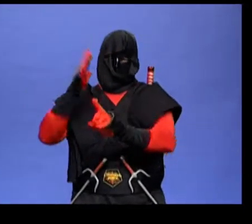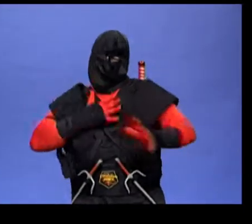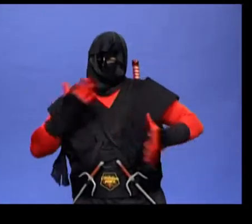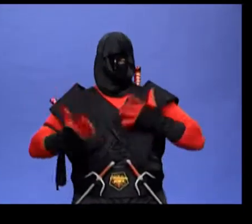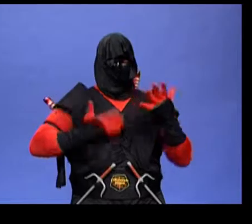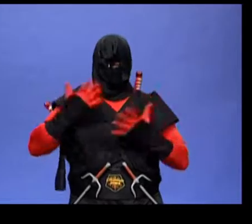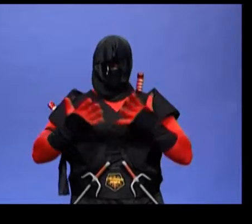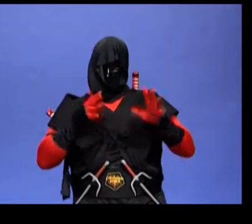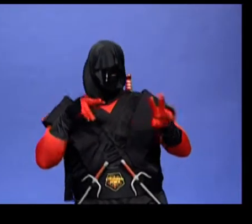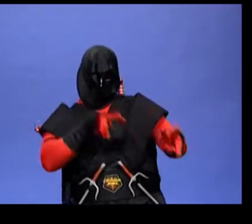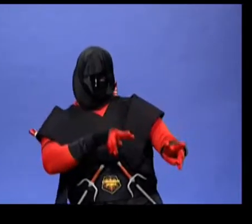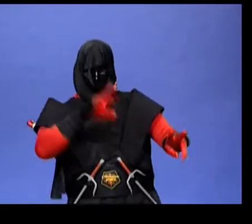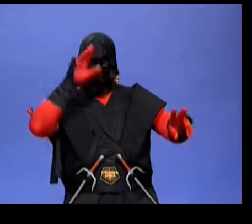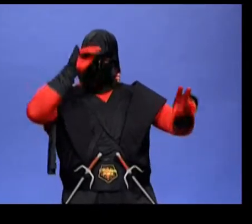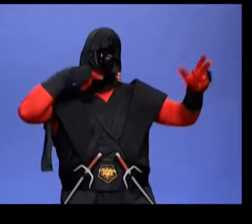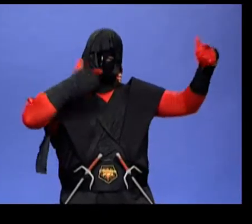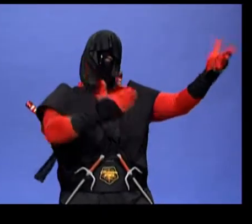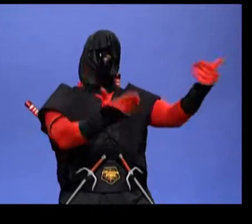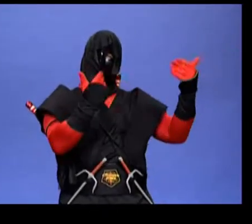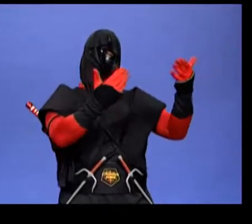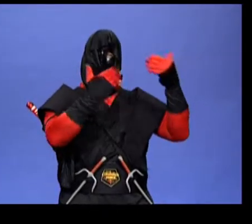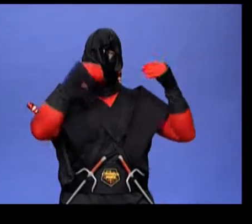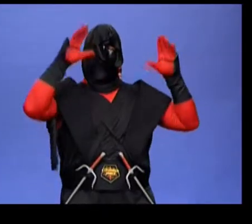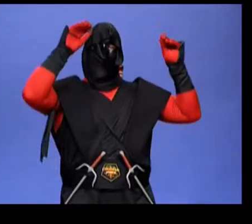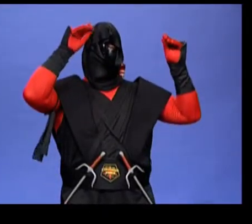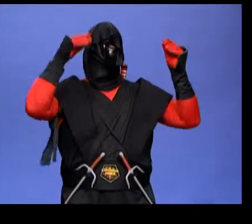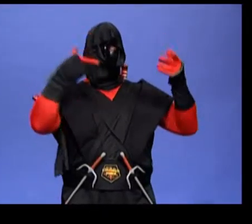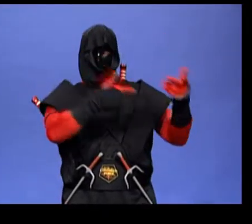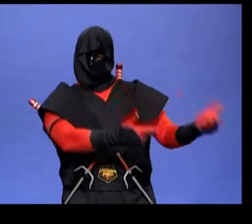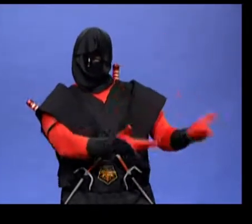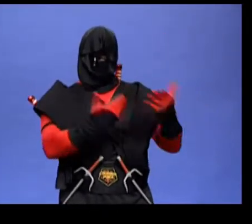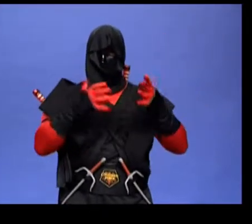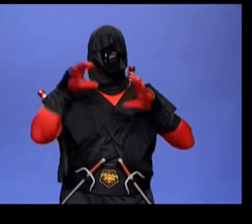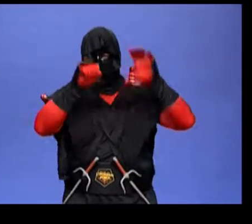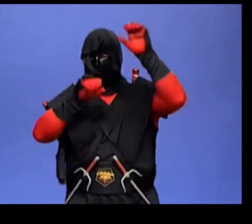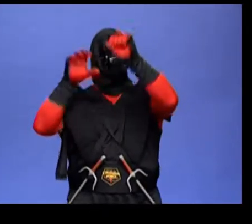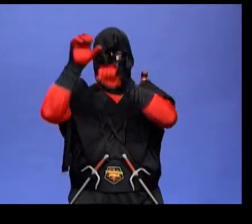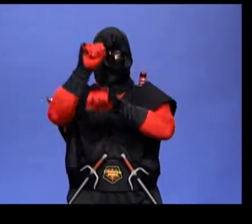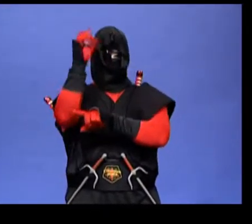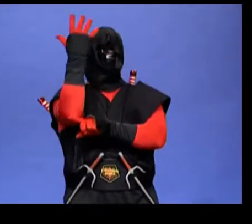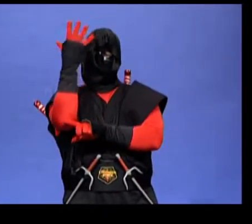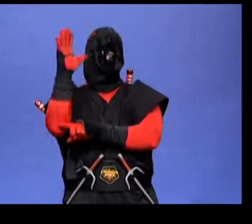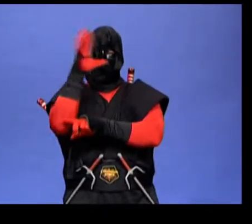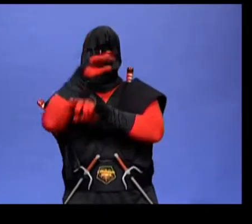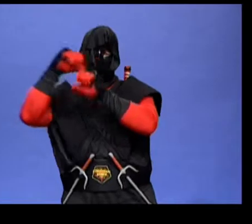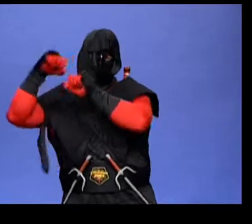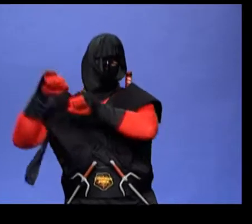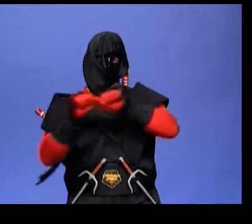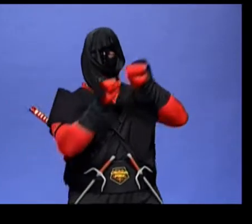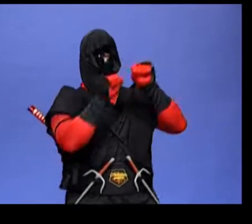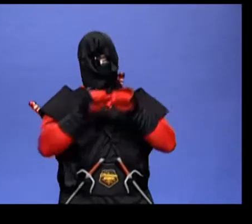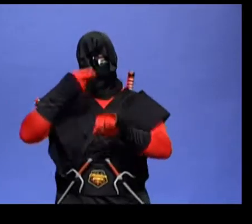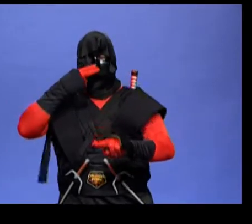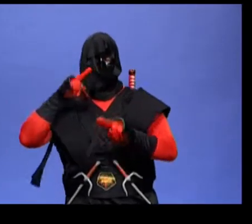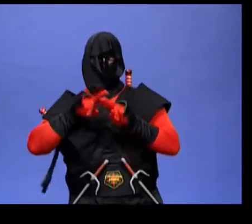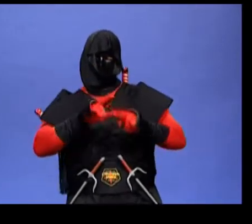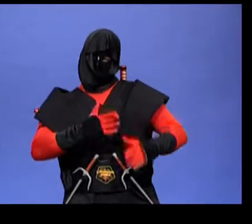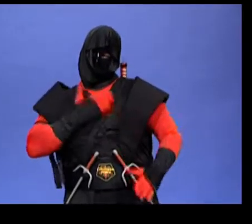the tree shook with joy. She said, come boy, come up my trunk, and swing from my branches, and be happy.